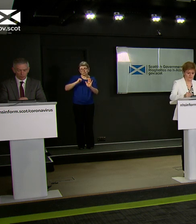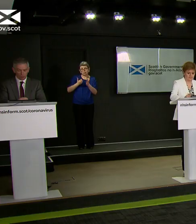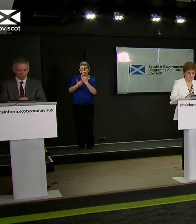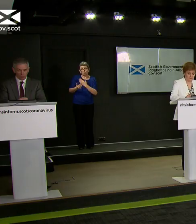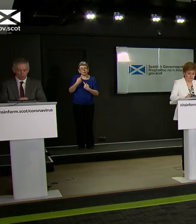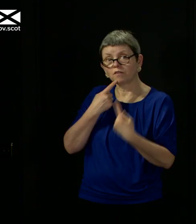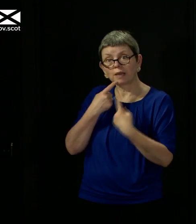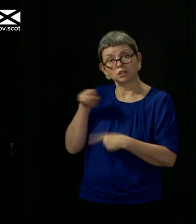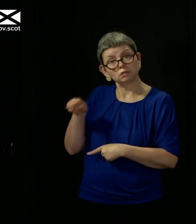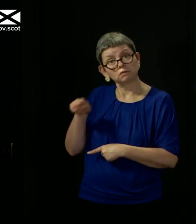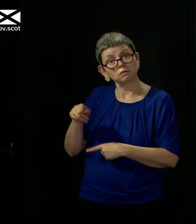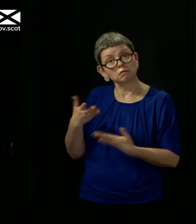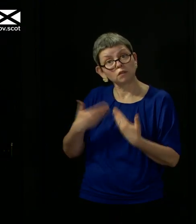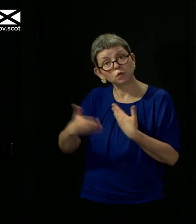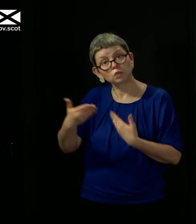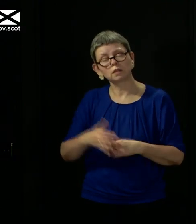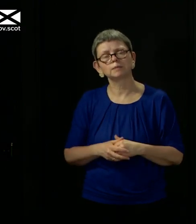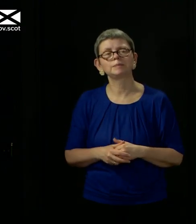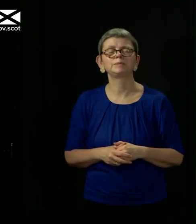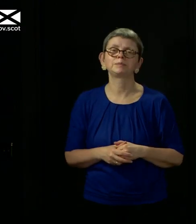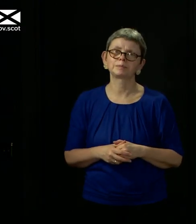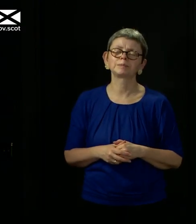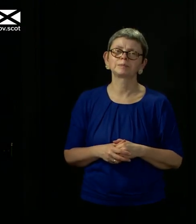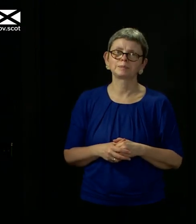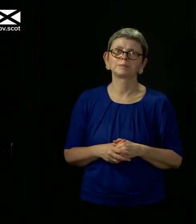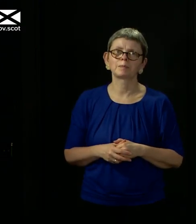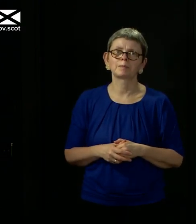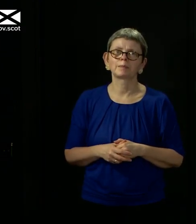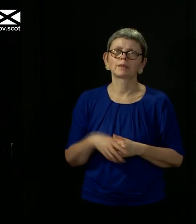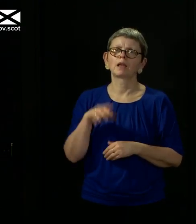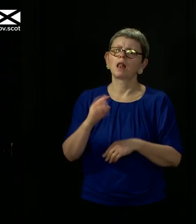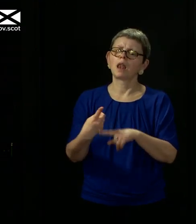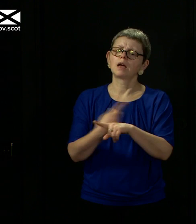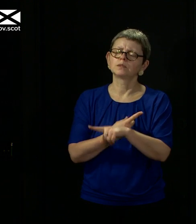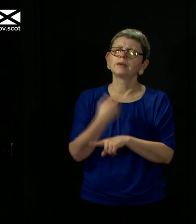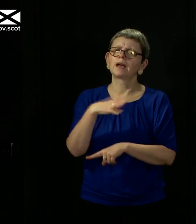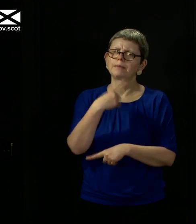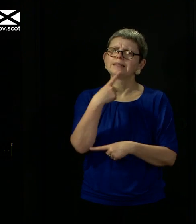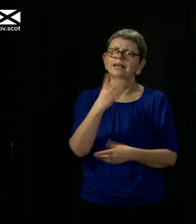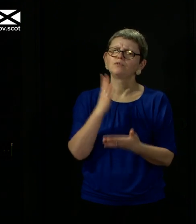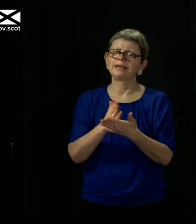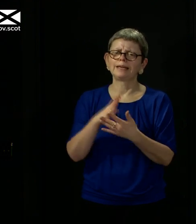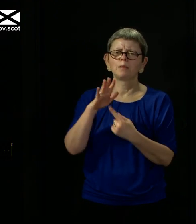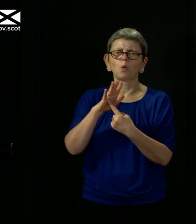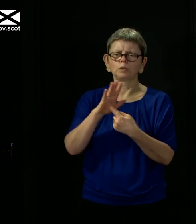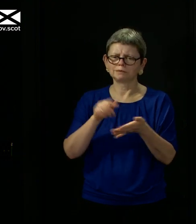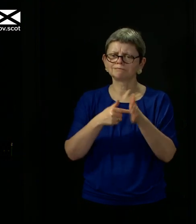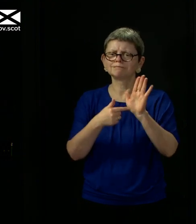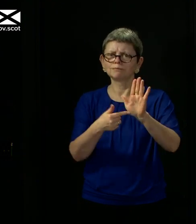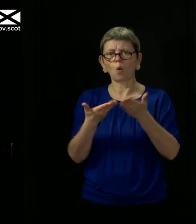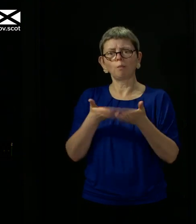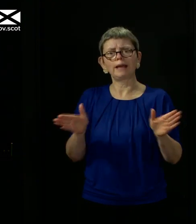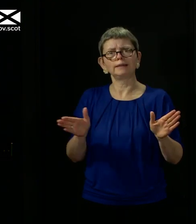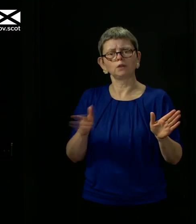given out in the future? Well, on that latter point, I spoke last week about the importance of transparency as we take these decisions,